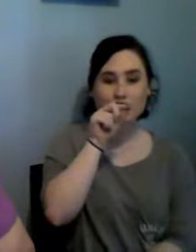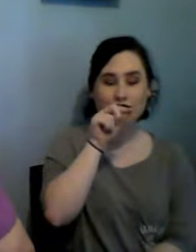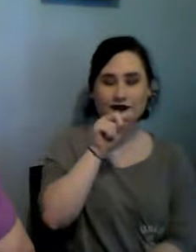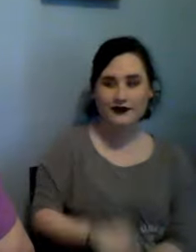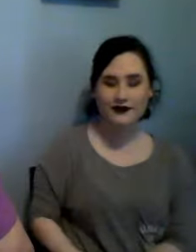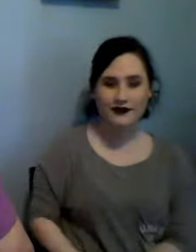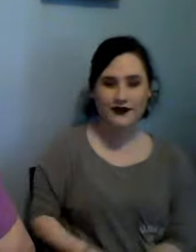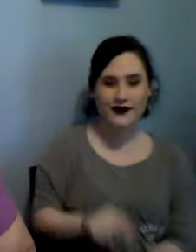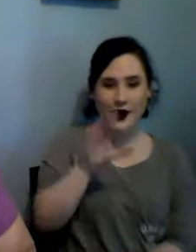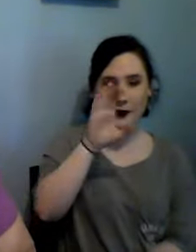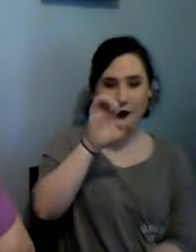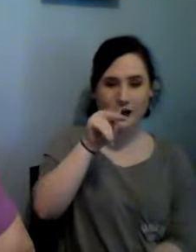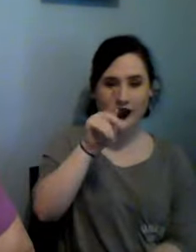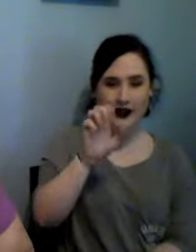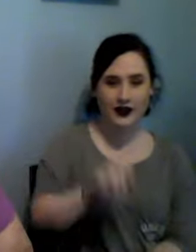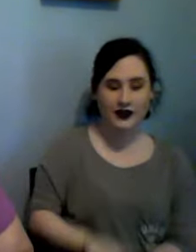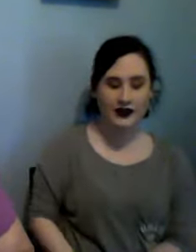it just tickles me